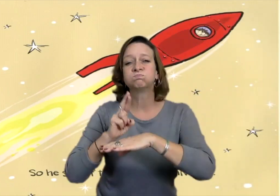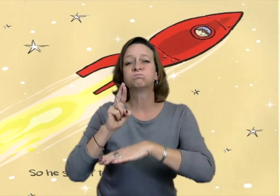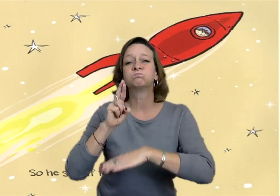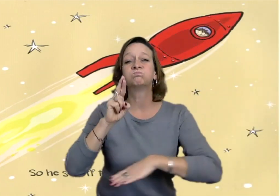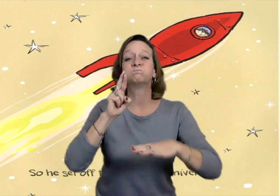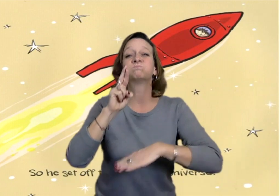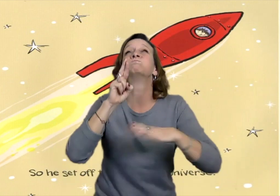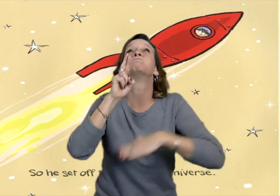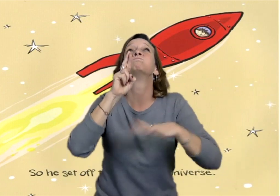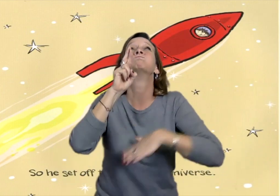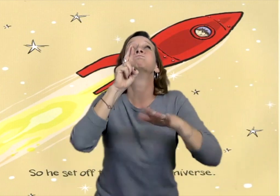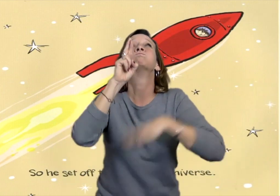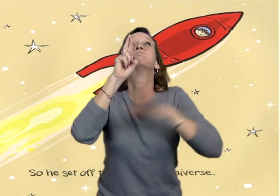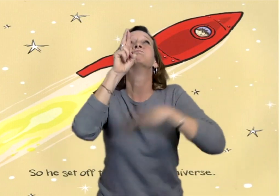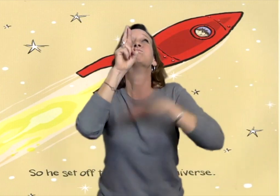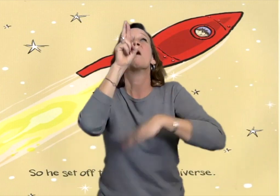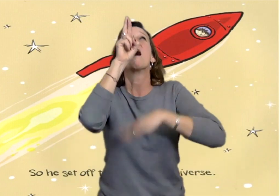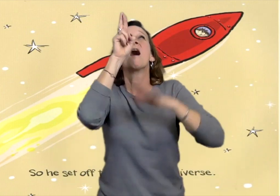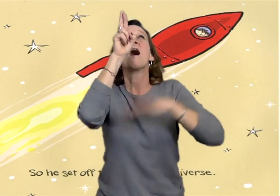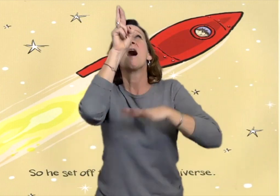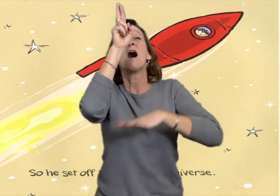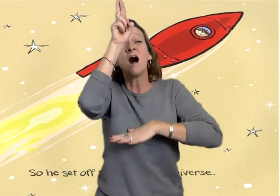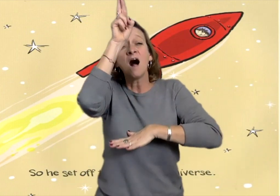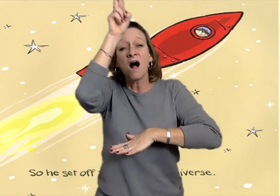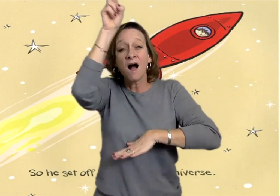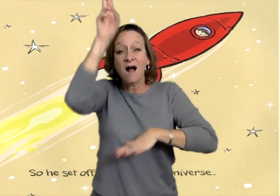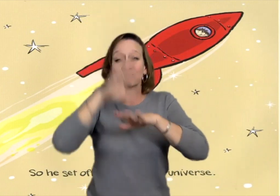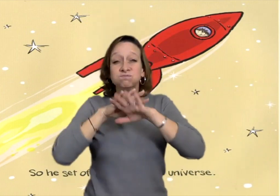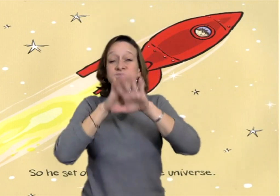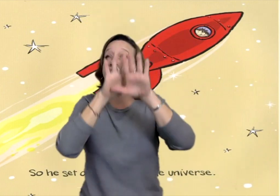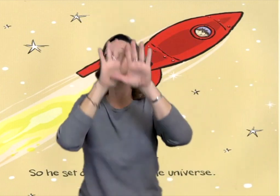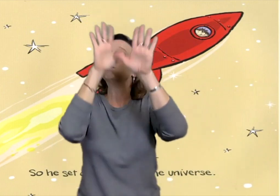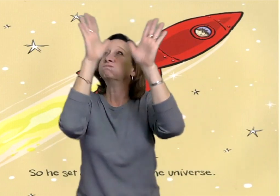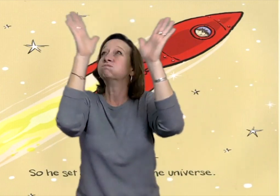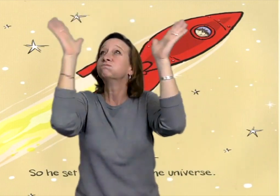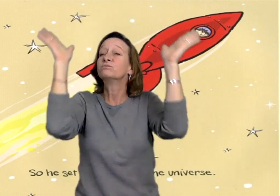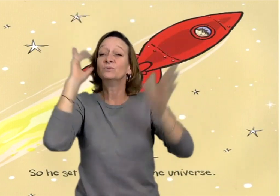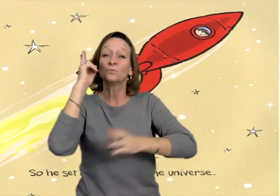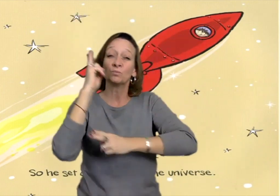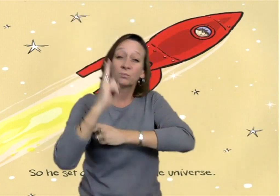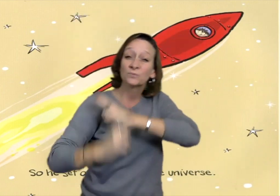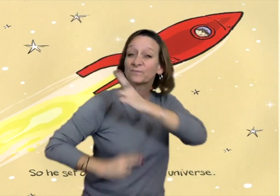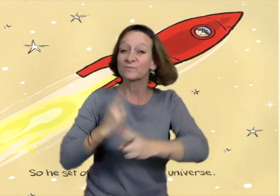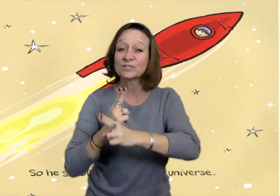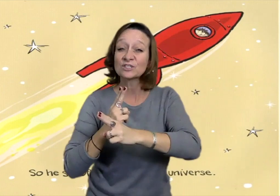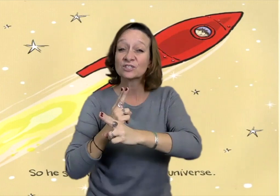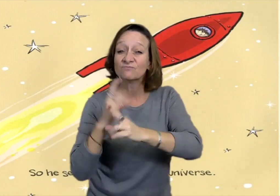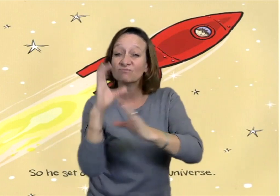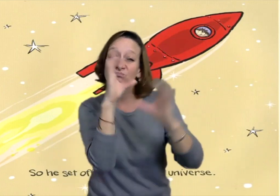So, off he went in the rocket to search the universe.